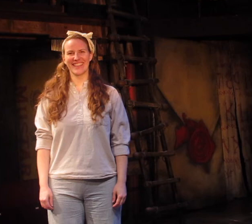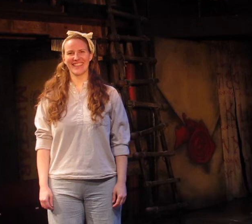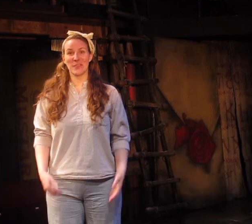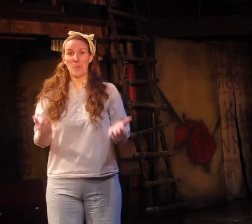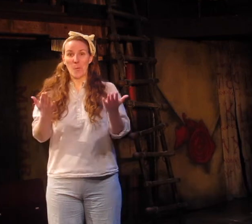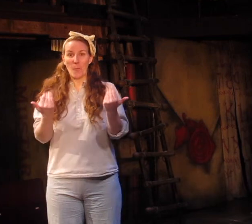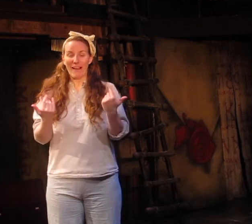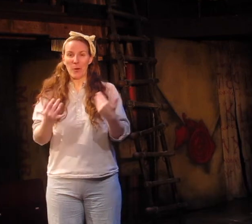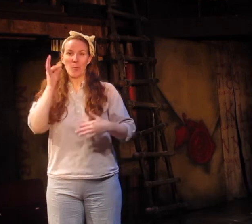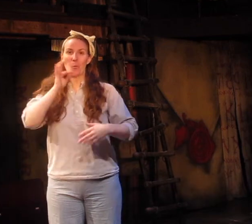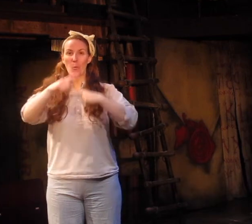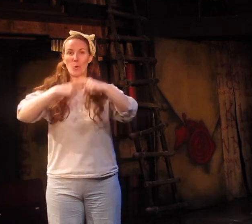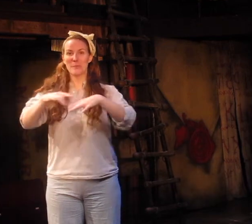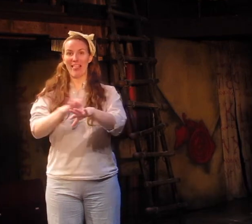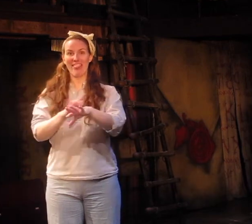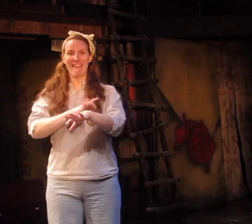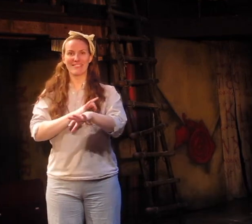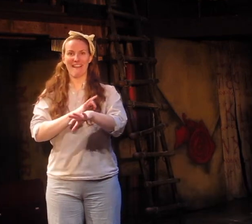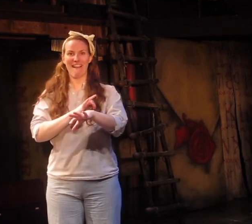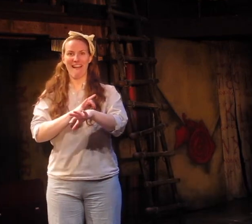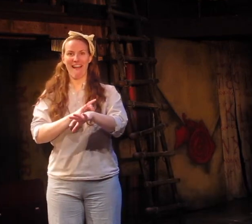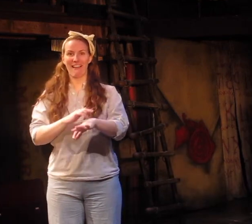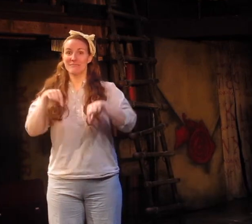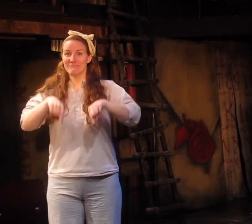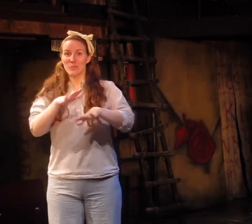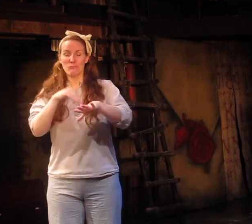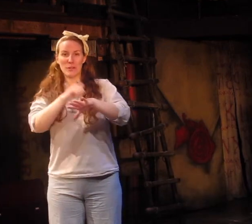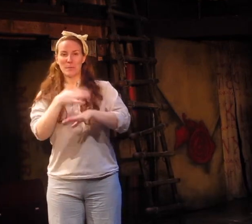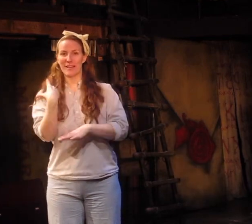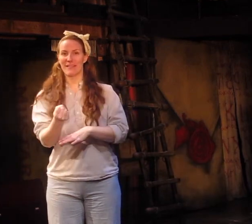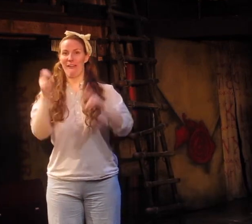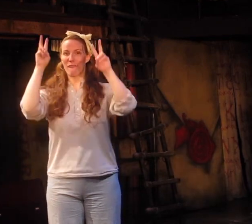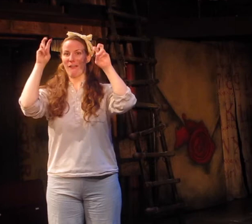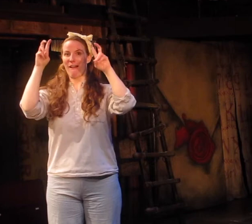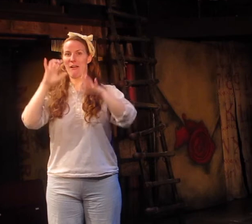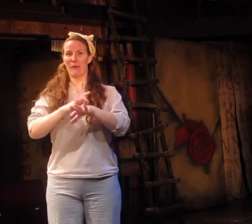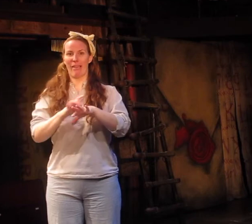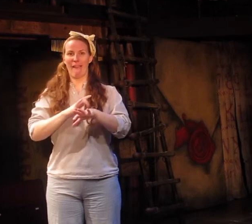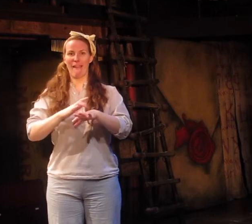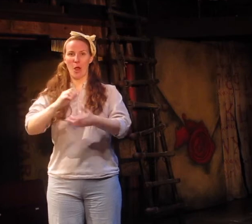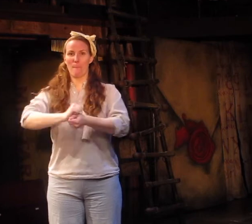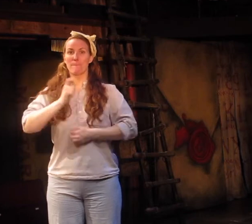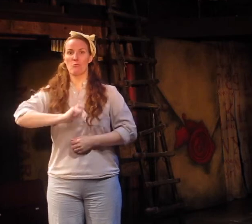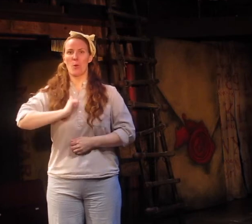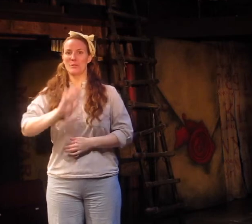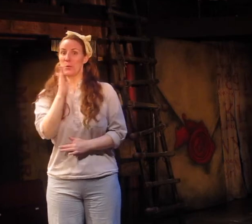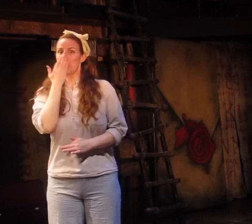Welcome to the Watermill Theatre. This Christmas we have a play called The Borrowers and soon it will be our sign integrated